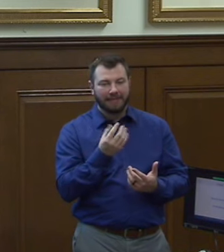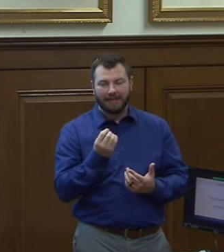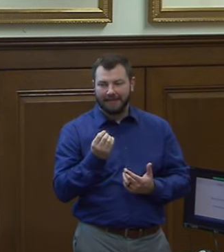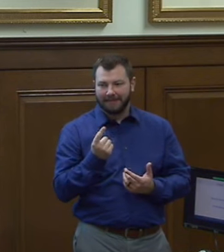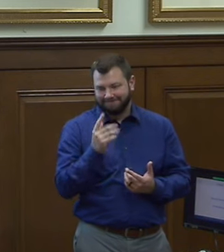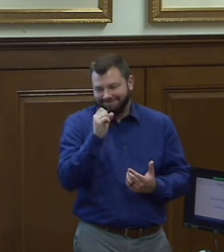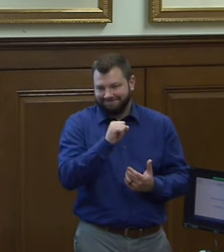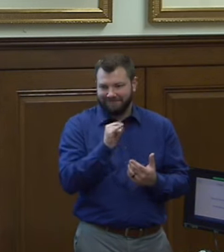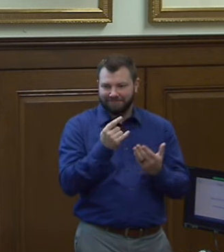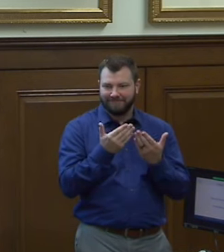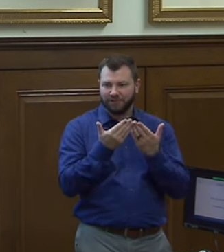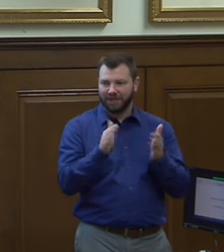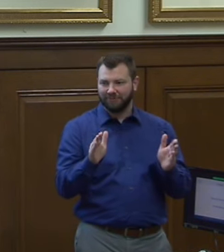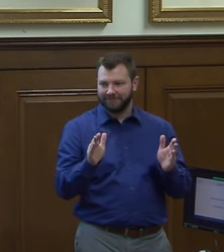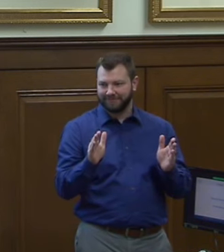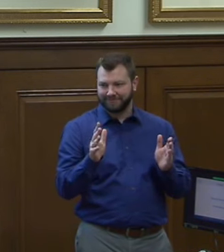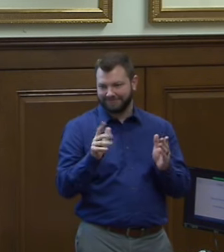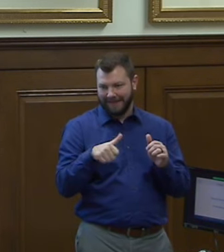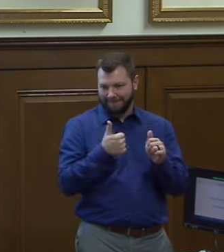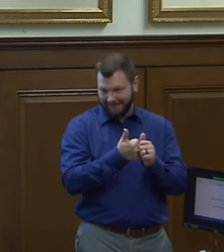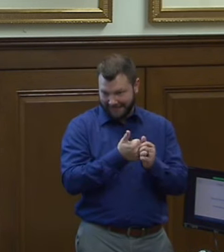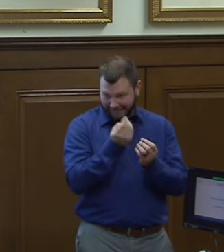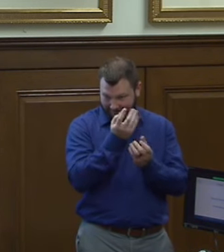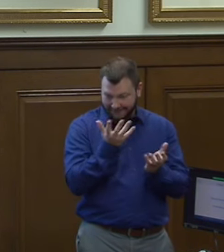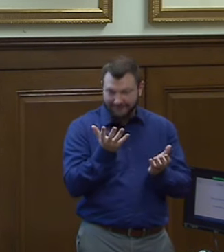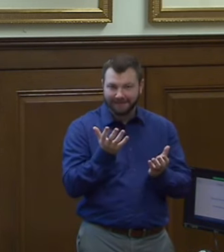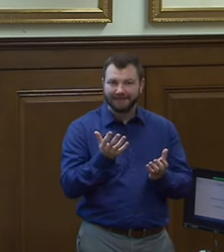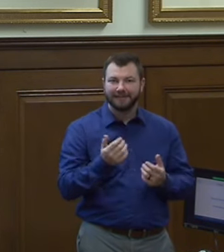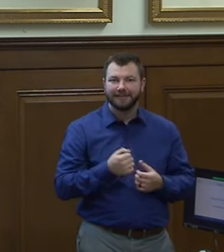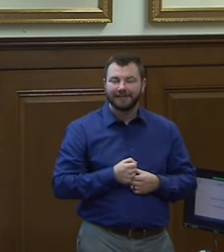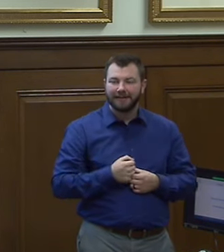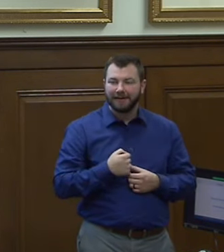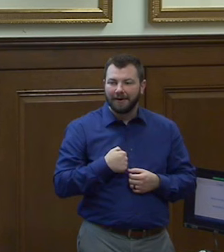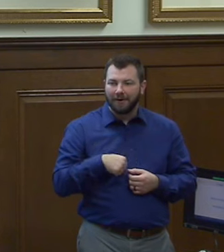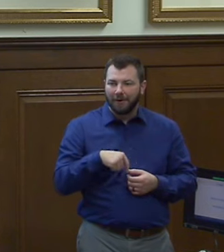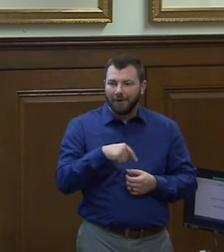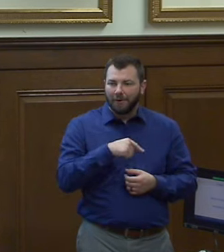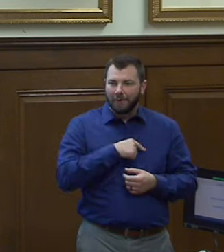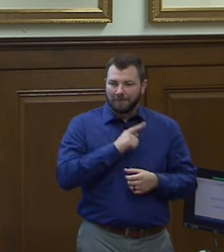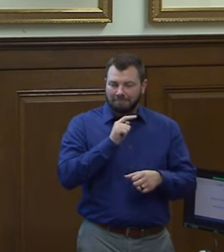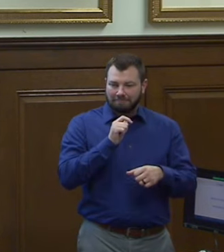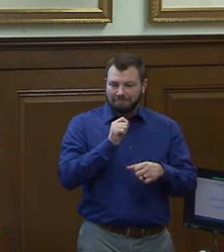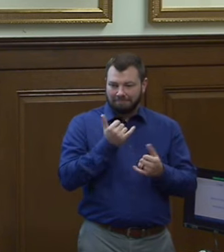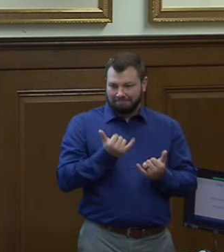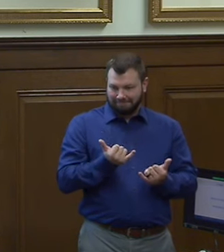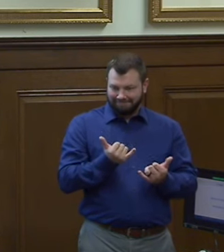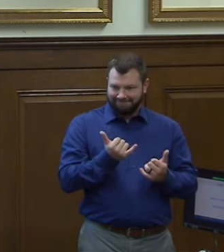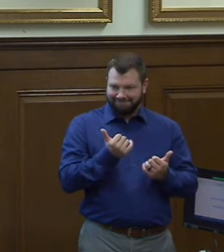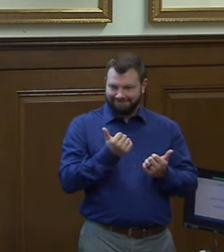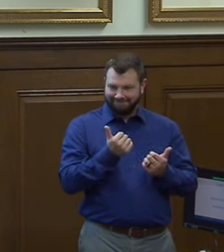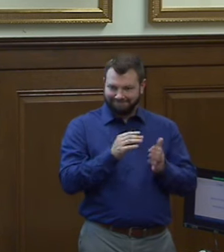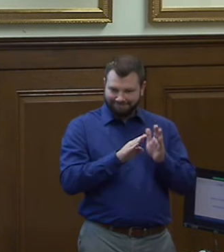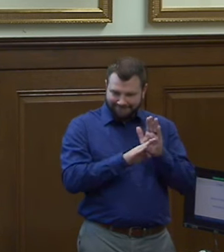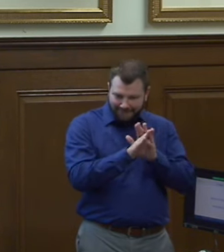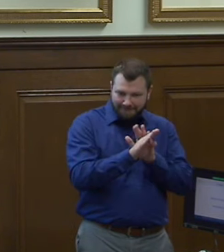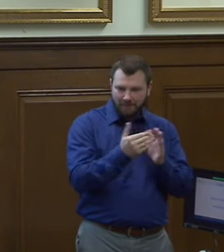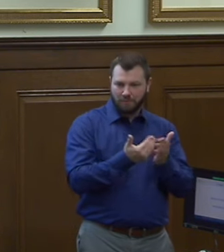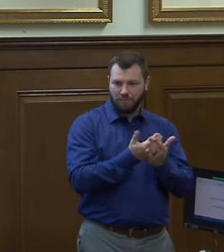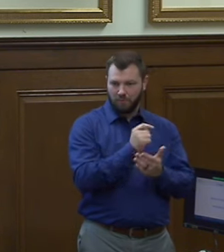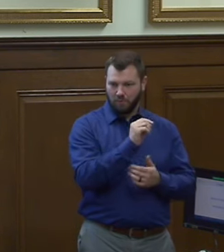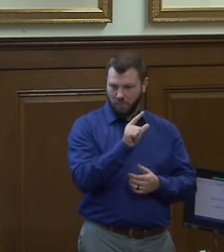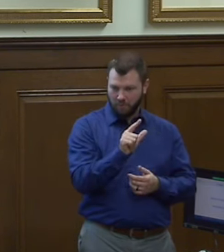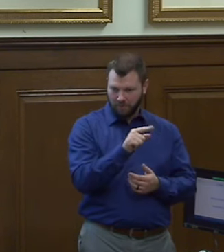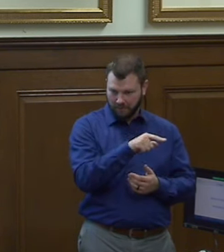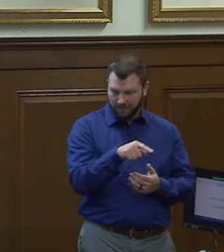general update we are working on new tools we are